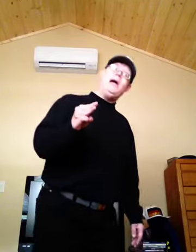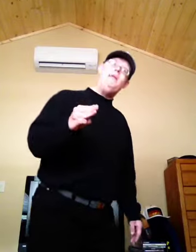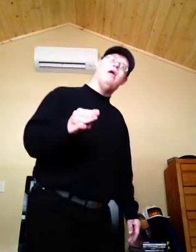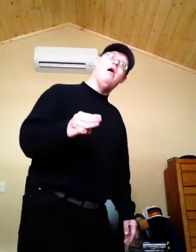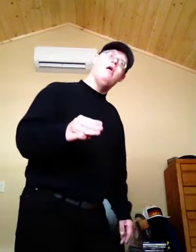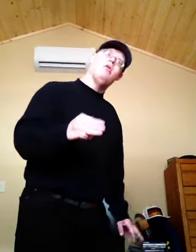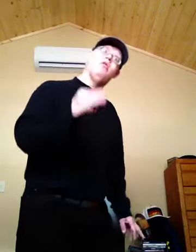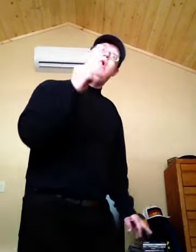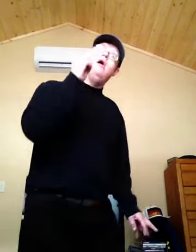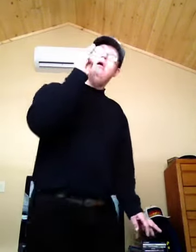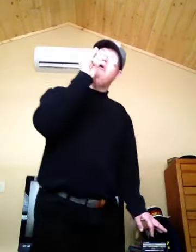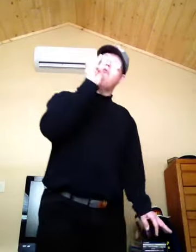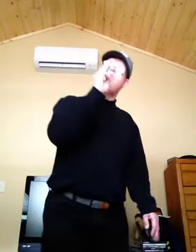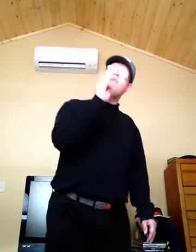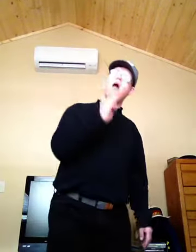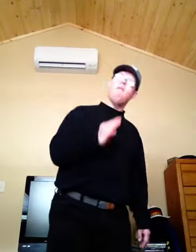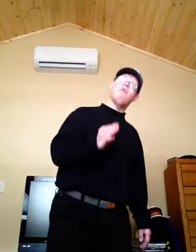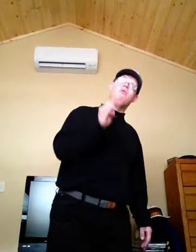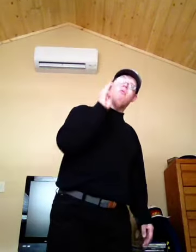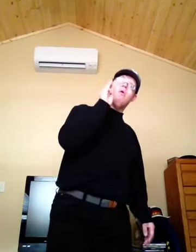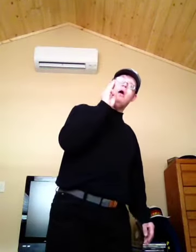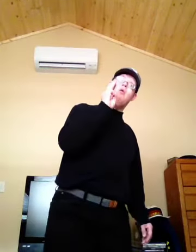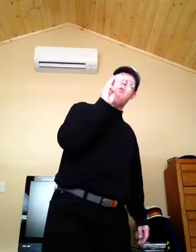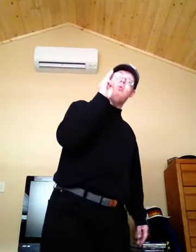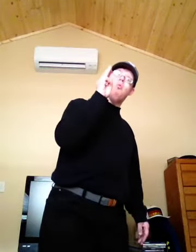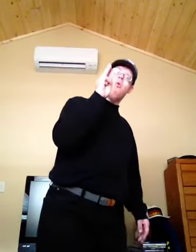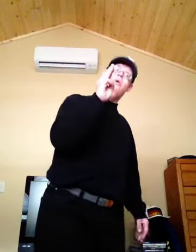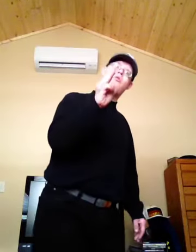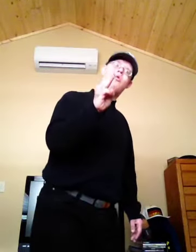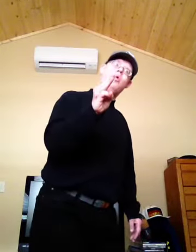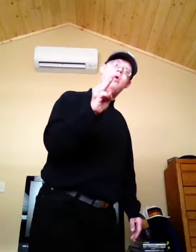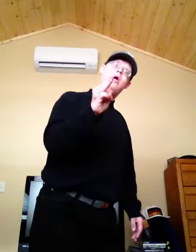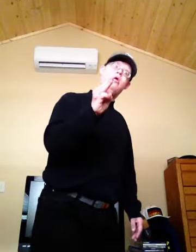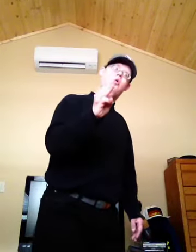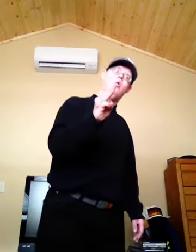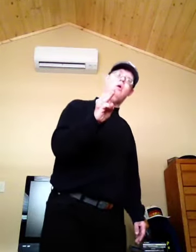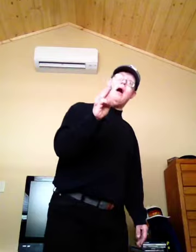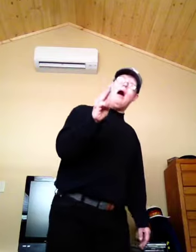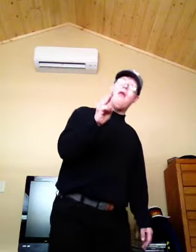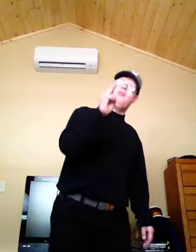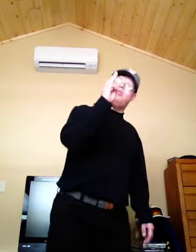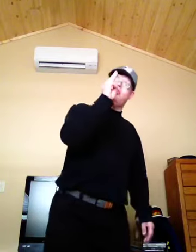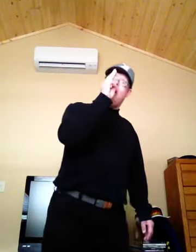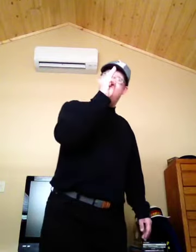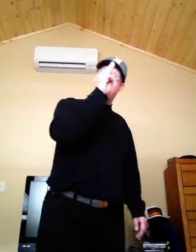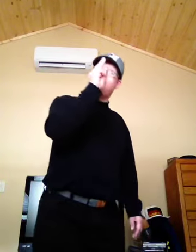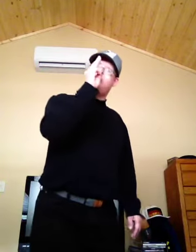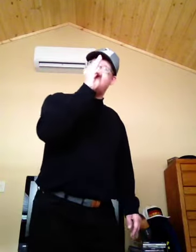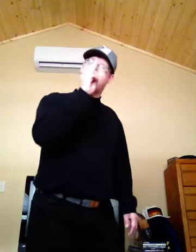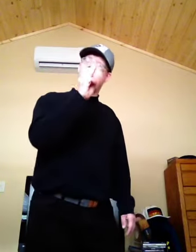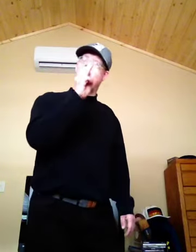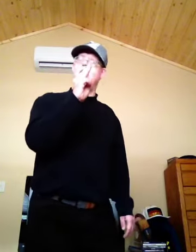Because sometimes when we score a goal on the stick side.